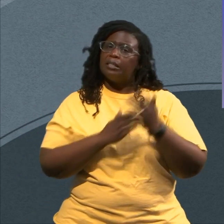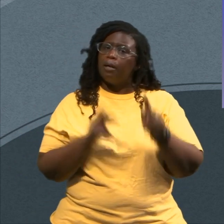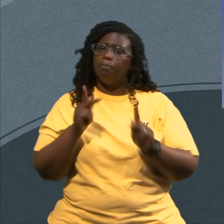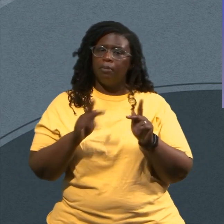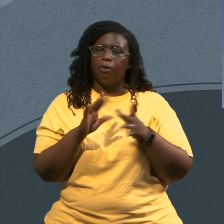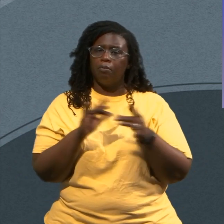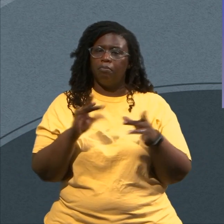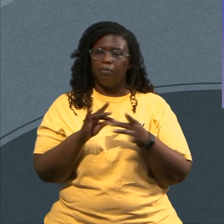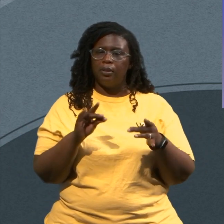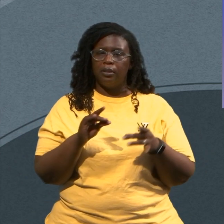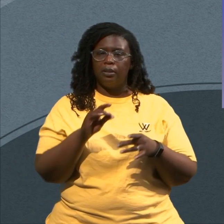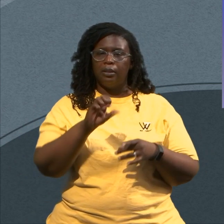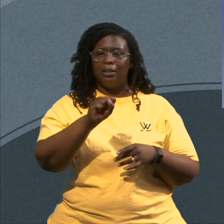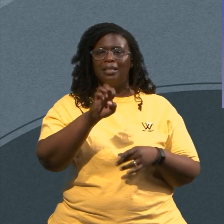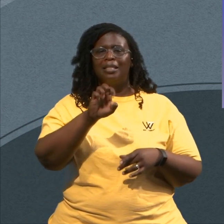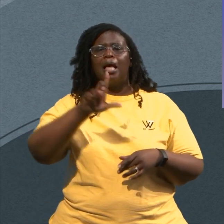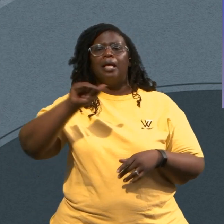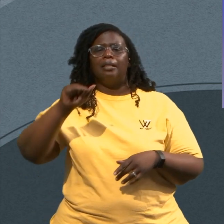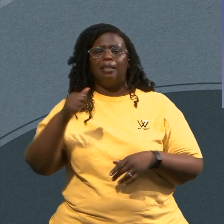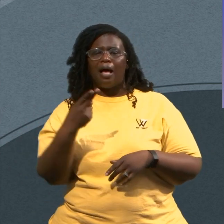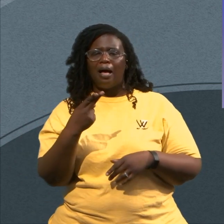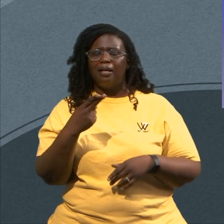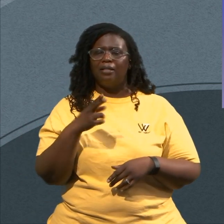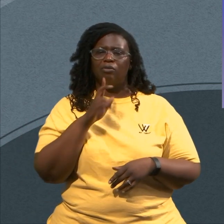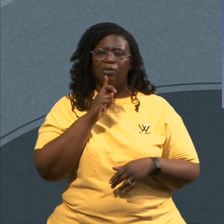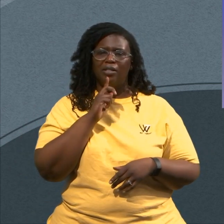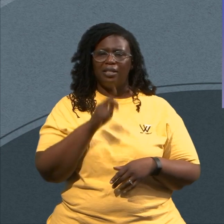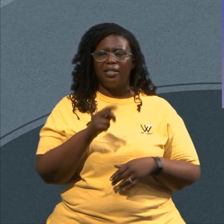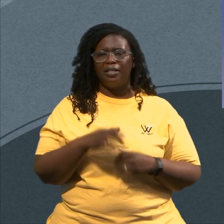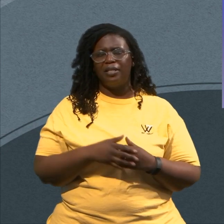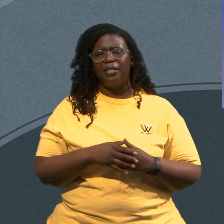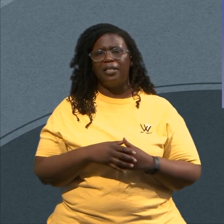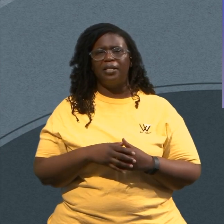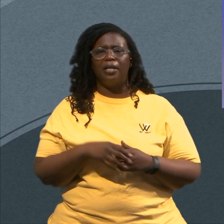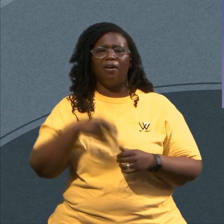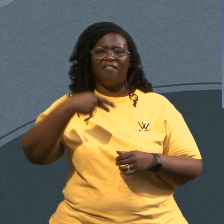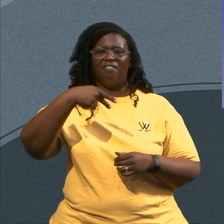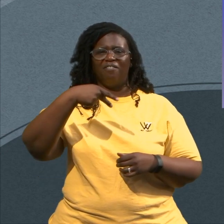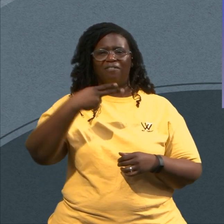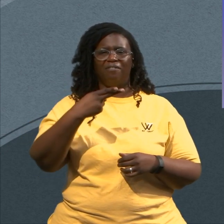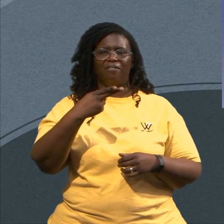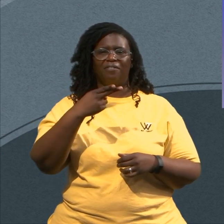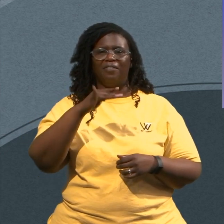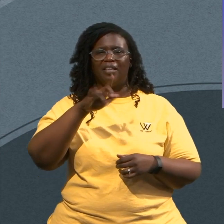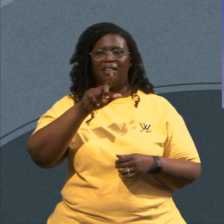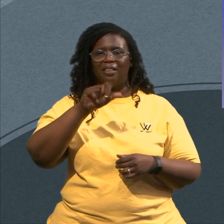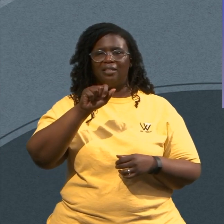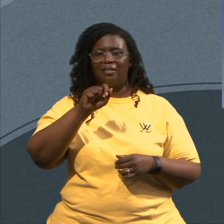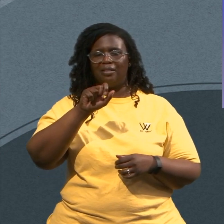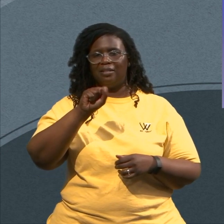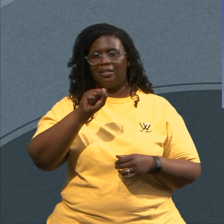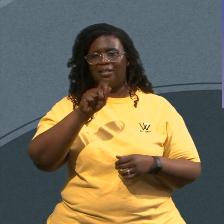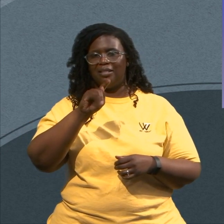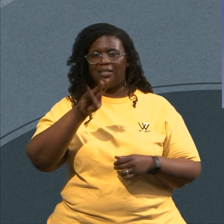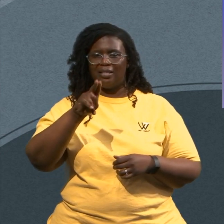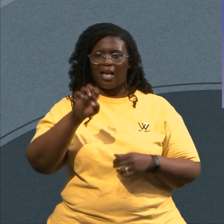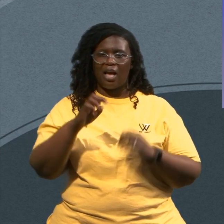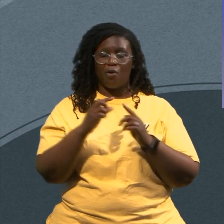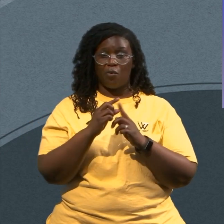Philistinian Word That while David Was hanging Out with the Philistines Traveling